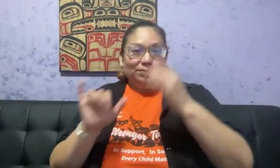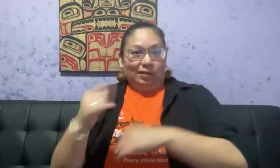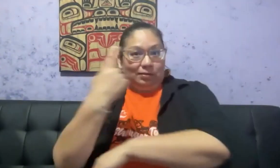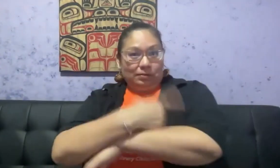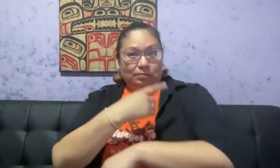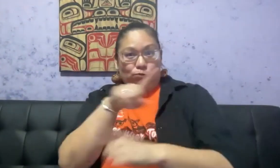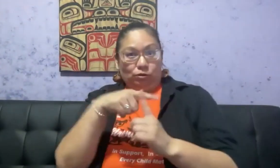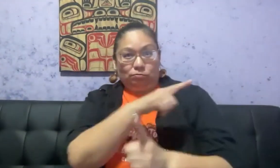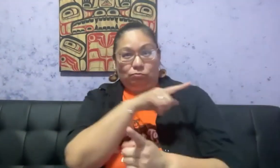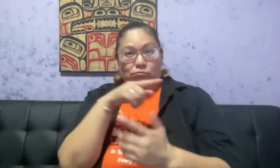so excited.